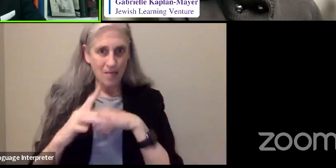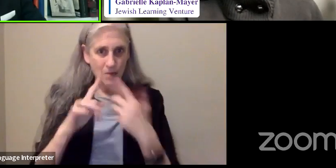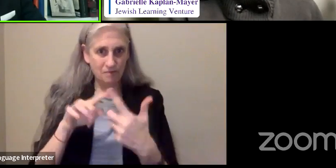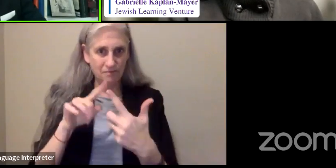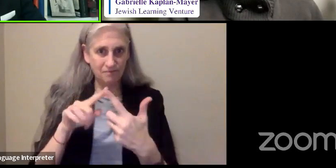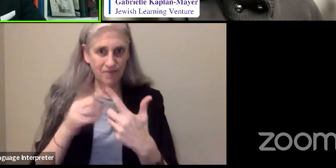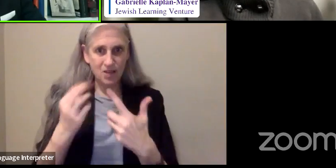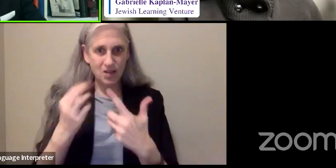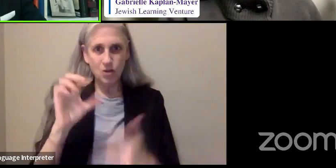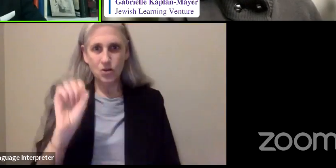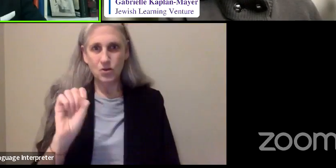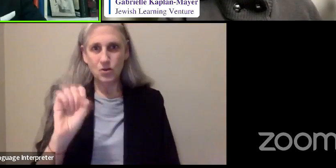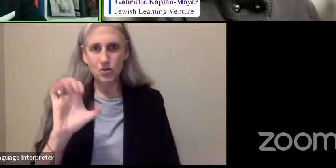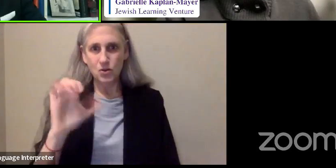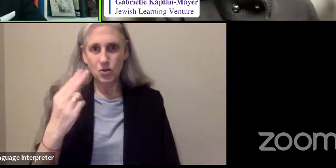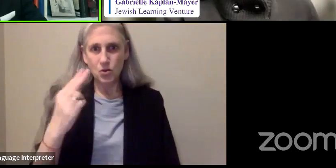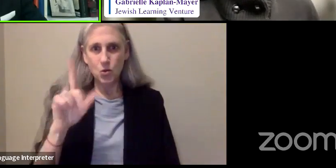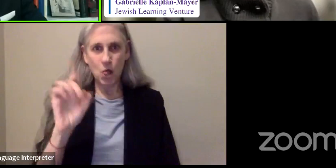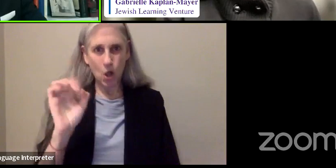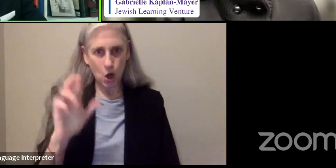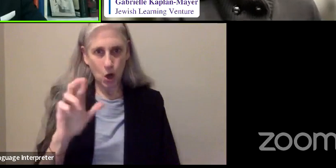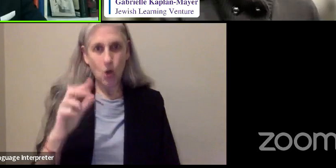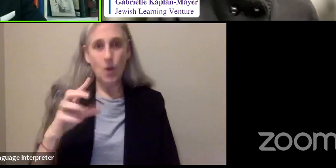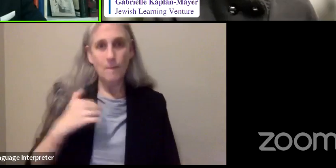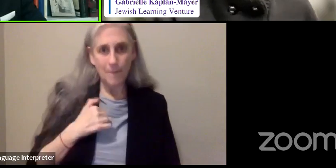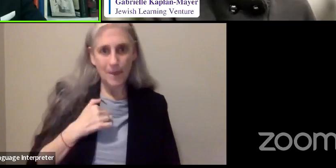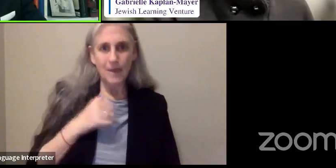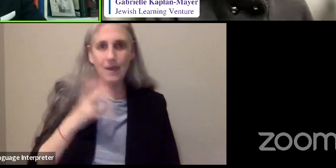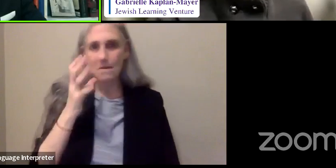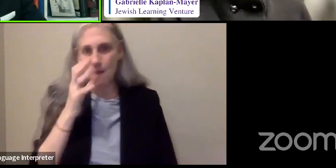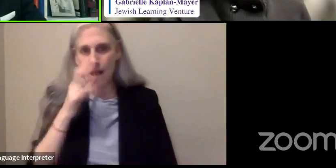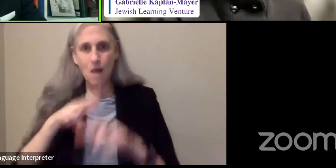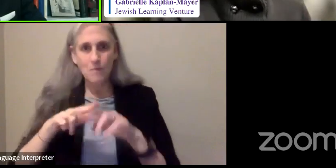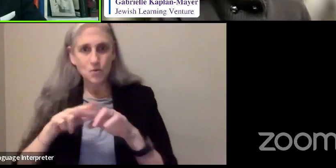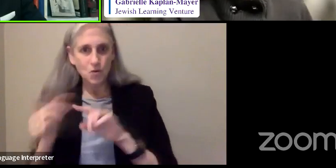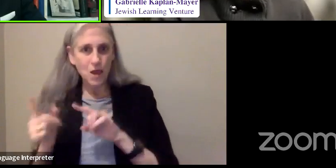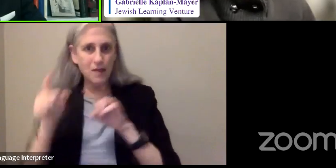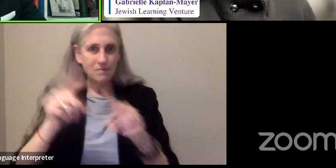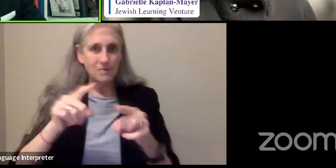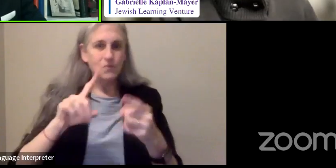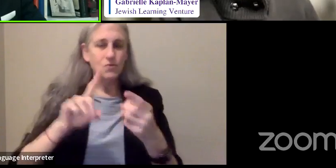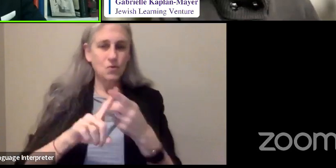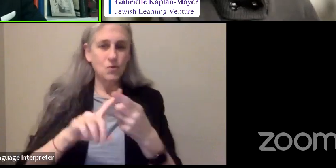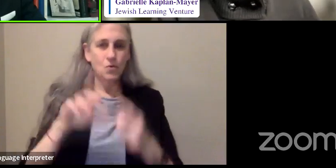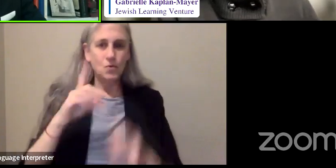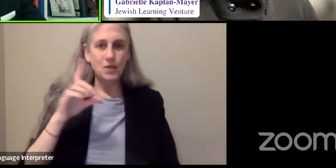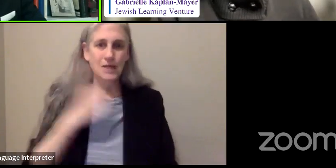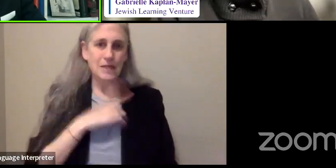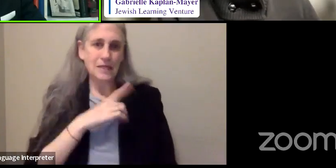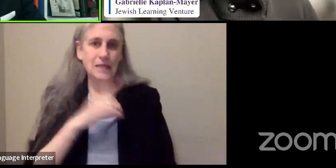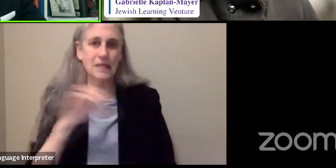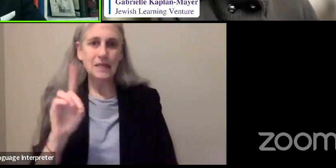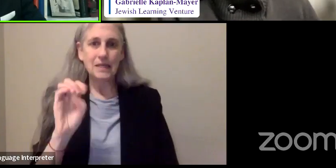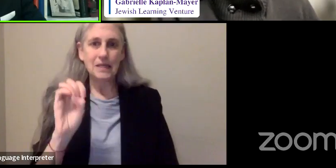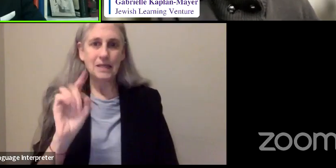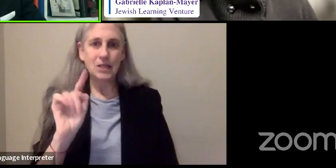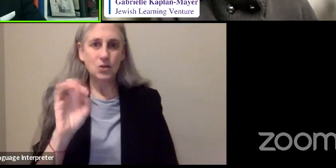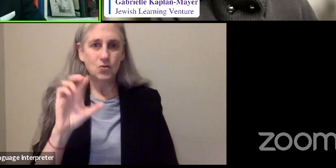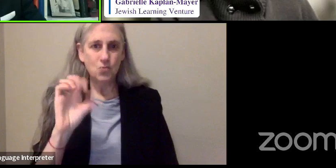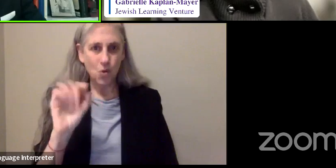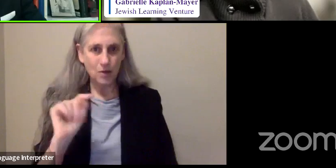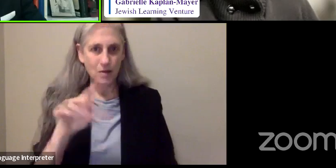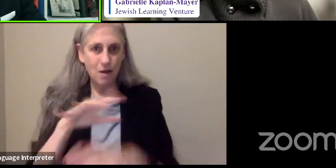to Detroit, registered in the Statler Hotel. Went to see him late afternoon.